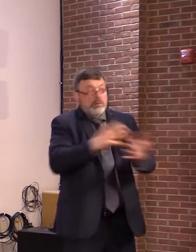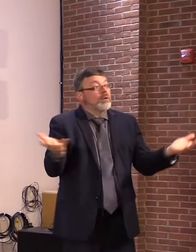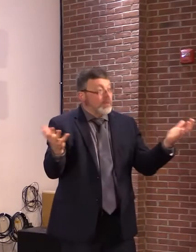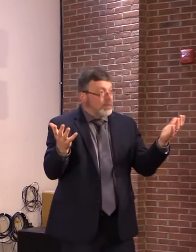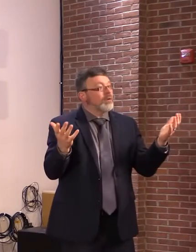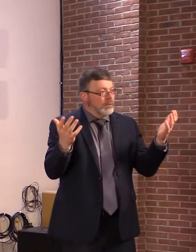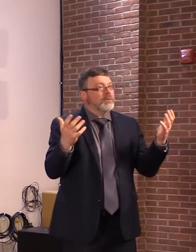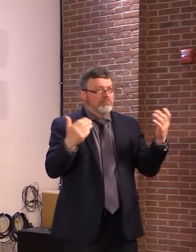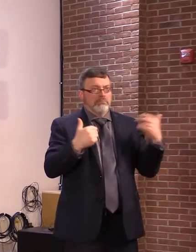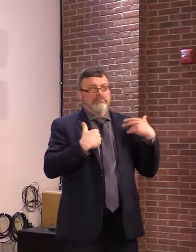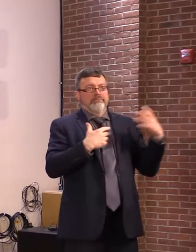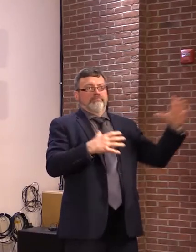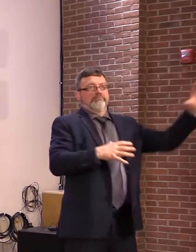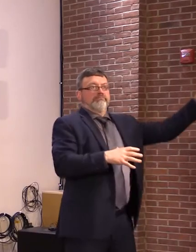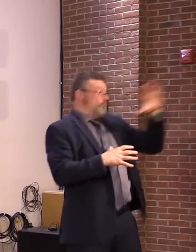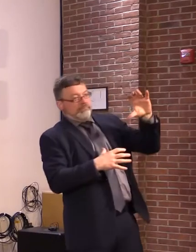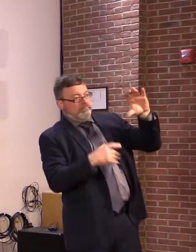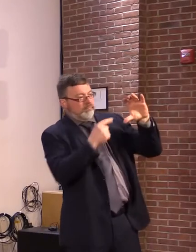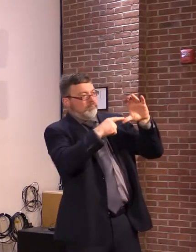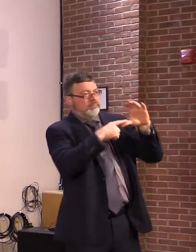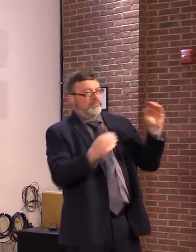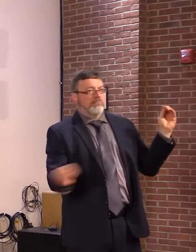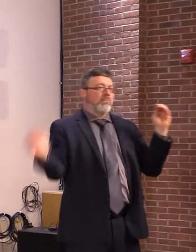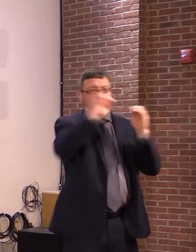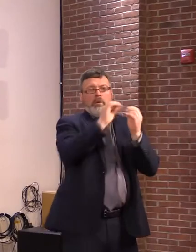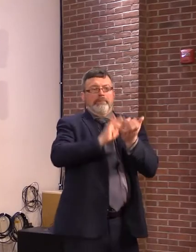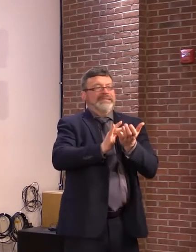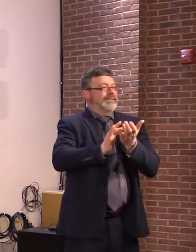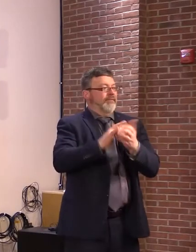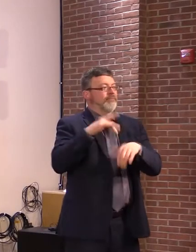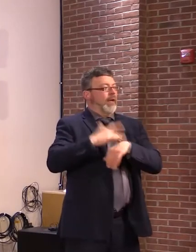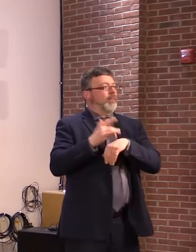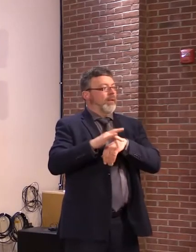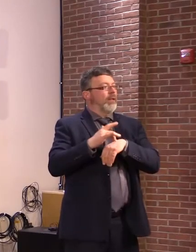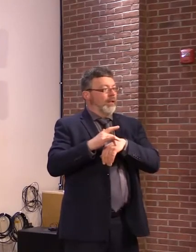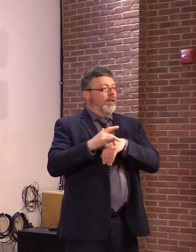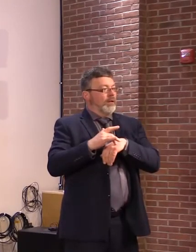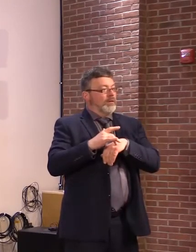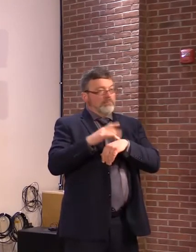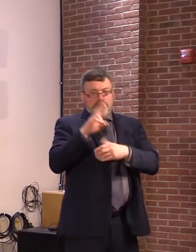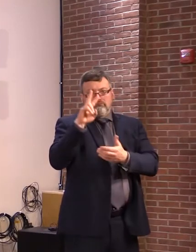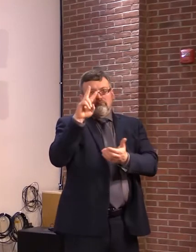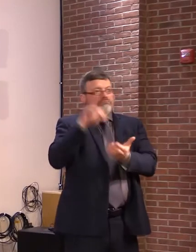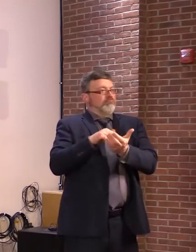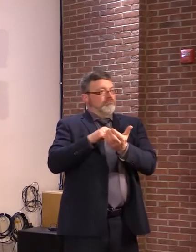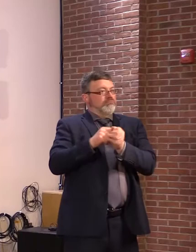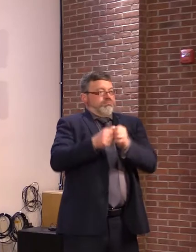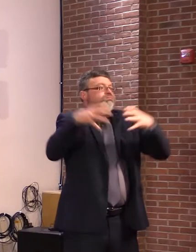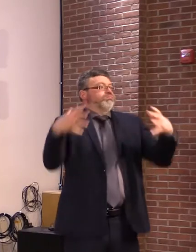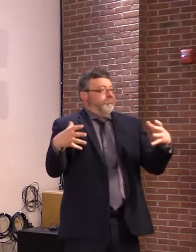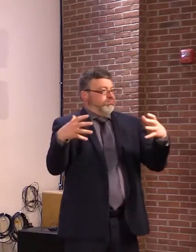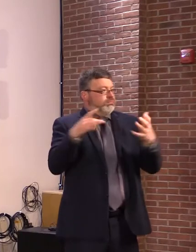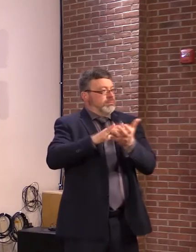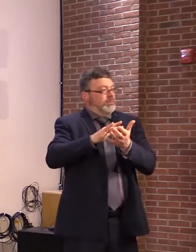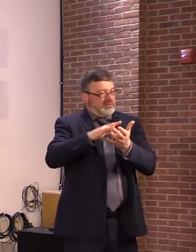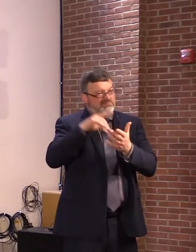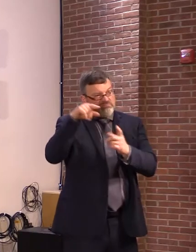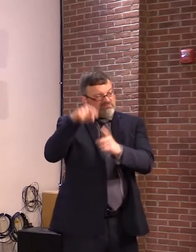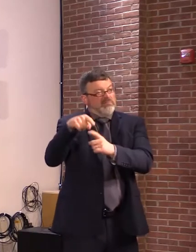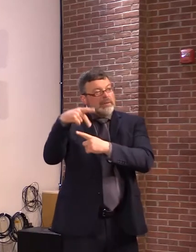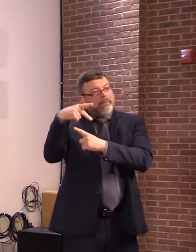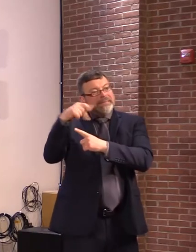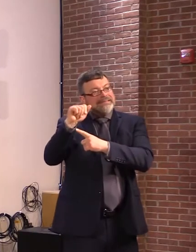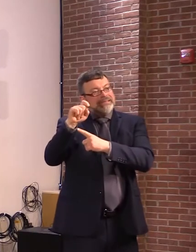boost this week's allocation, we're getting another 2,000 treatment courses of Paxlovid, the most effective